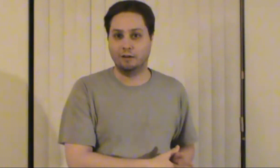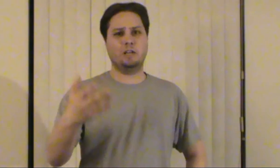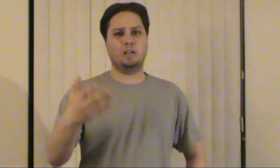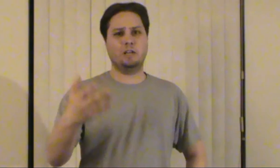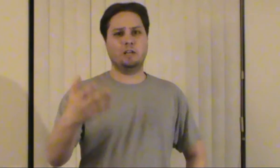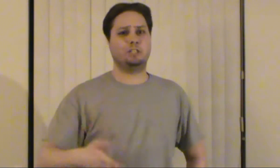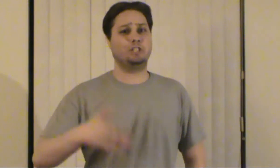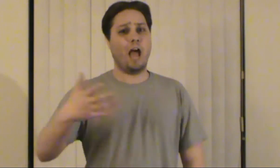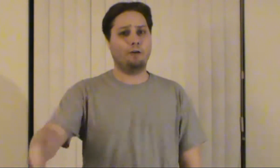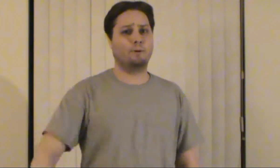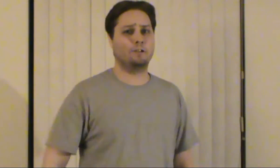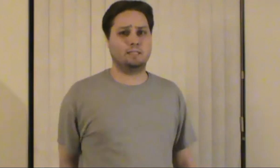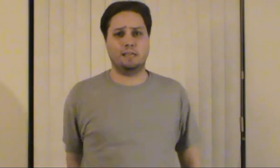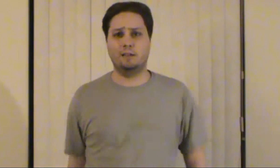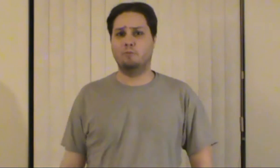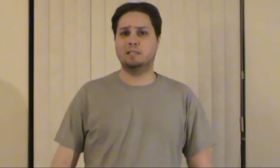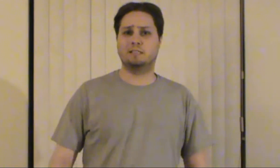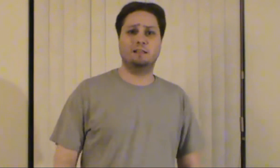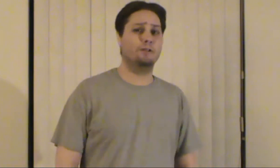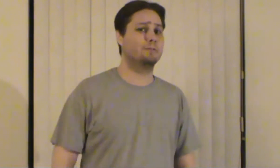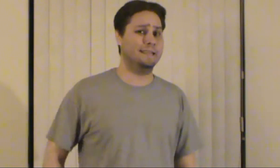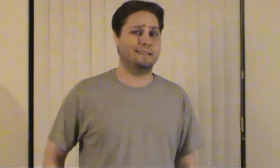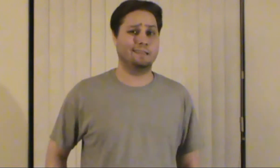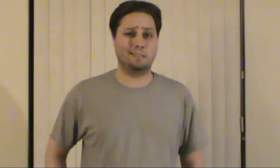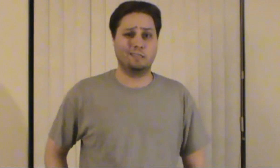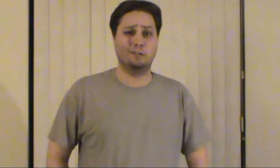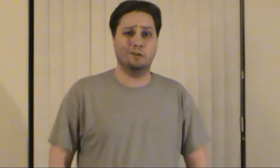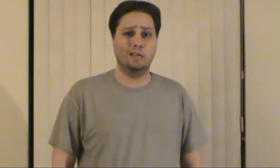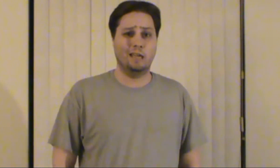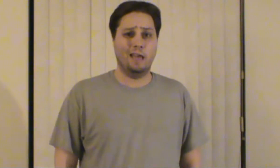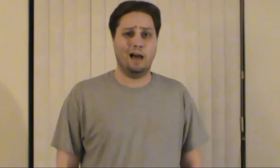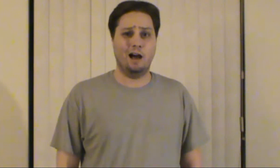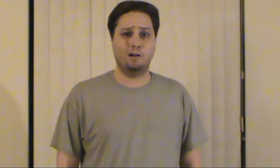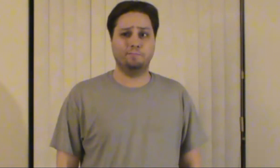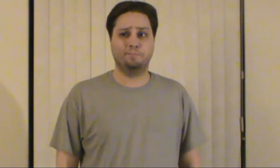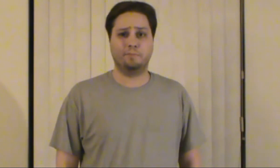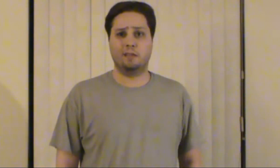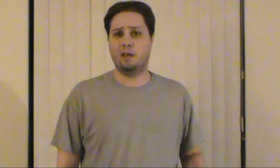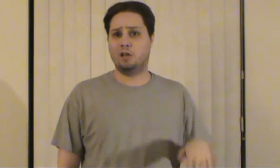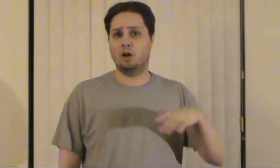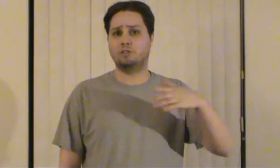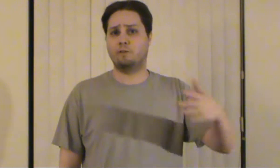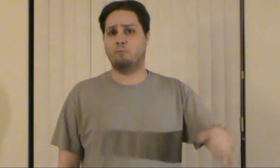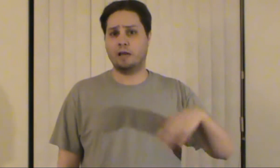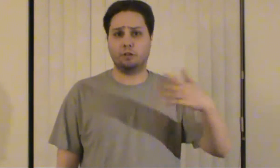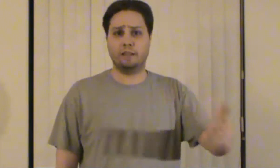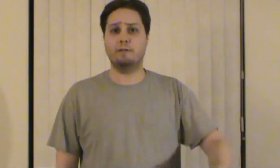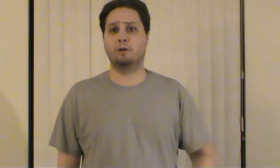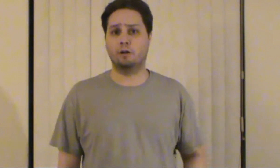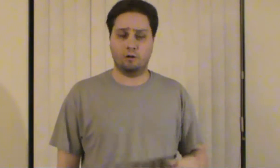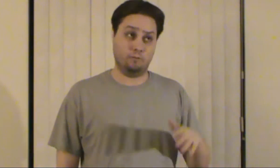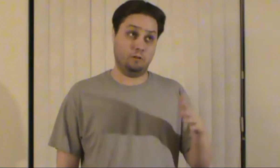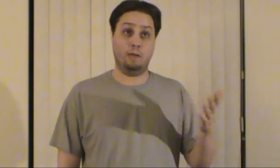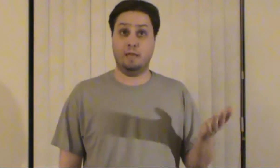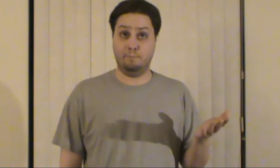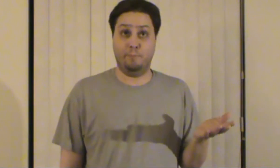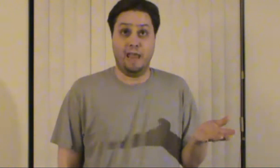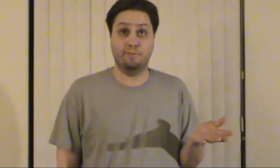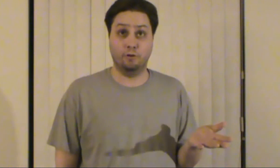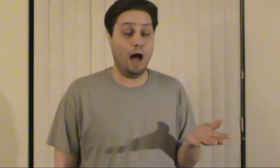speaking of which the childbirth scene was a little ridiculous too um it goes from regular labor or well i mean painful